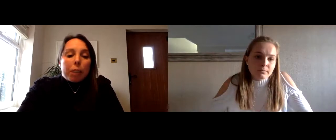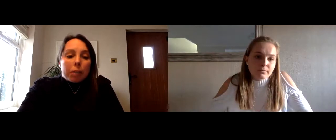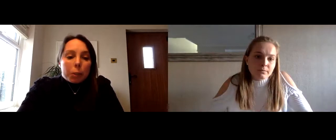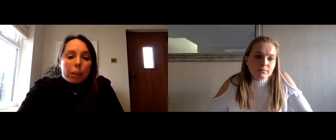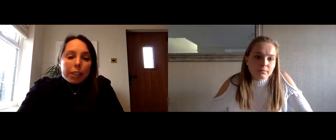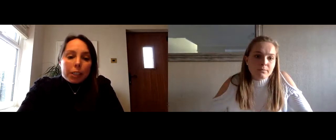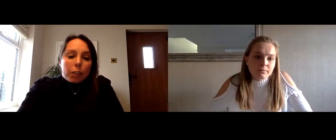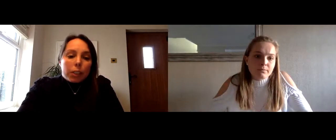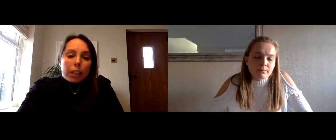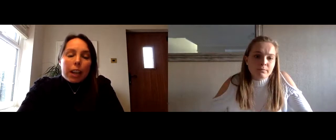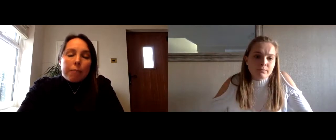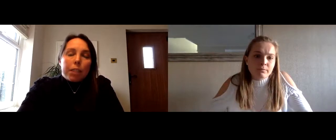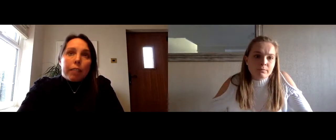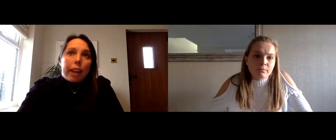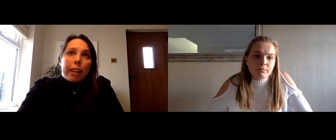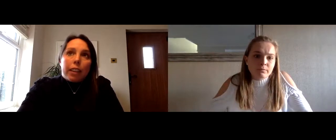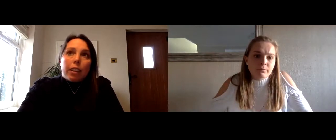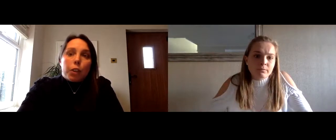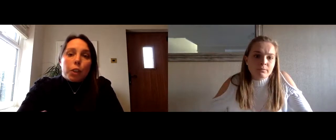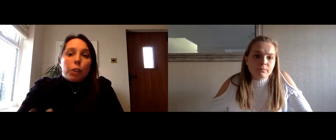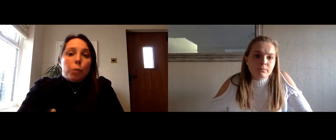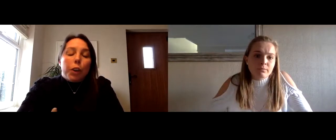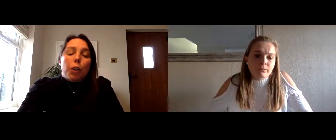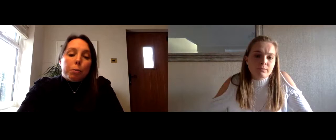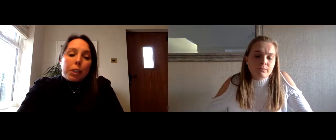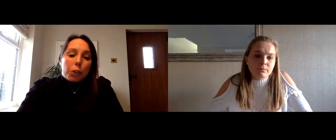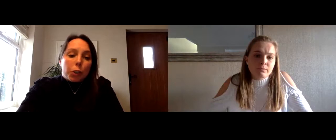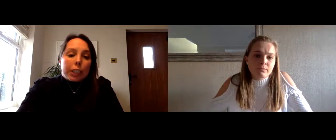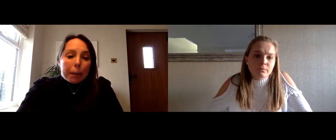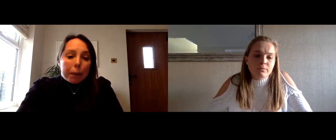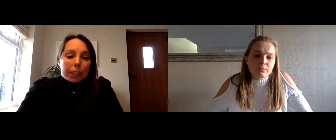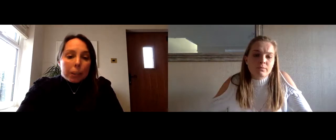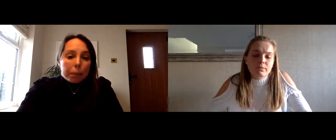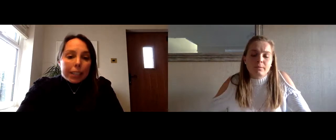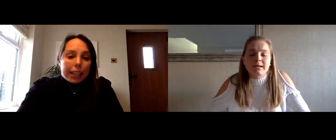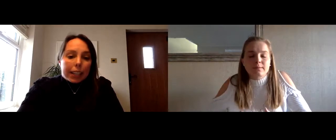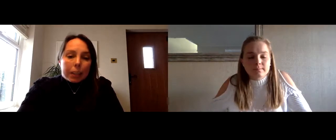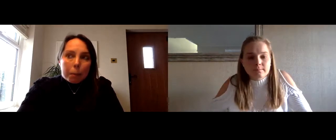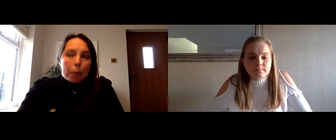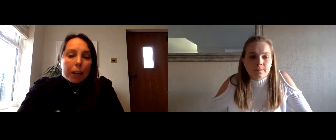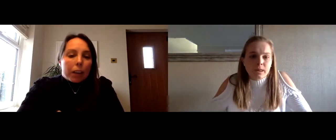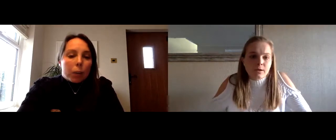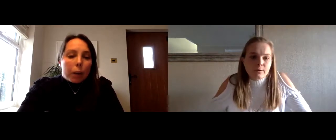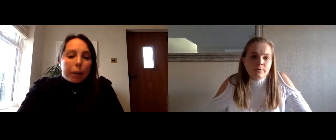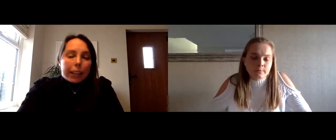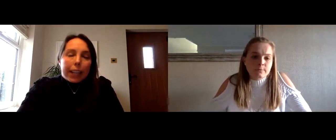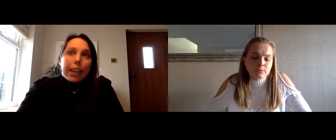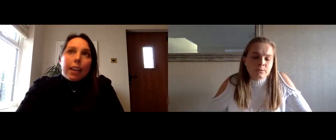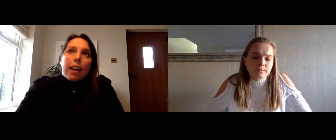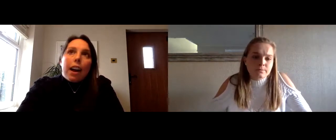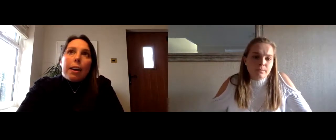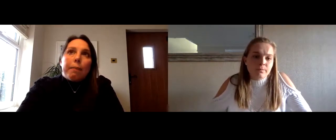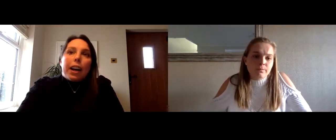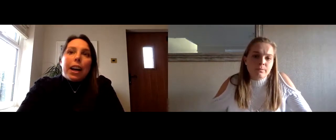injury when i was 12 years old and to the fact that the doctors weren't 100 sure i'd get back to competing i broke my ankle quite badly